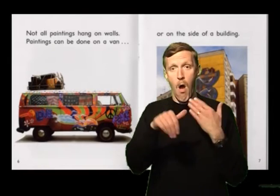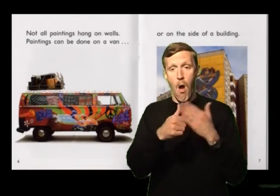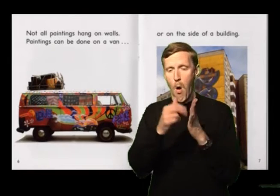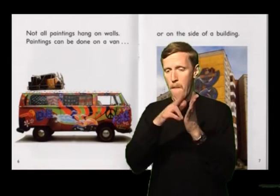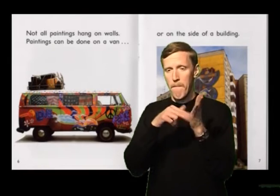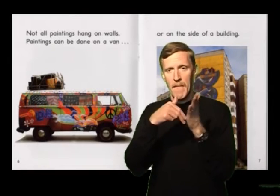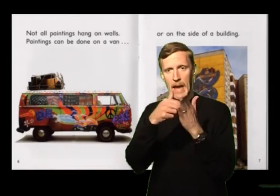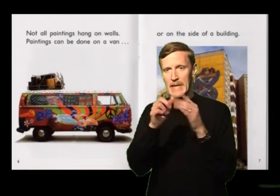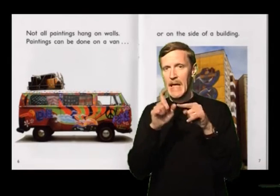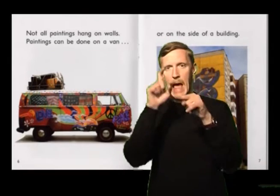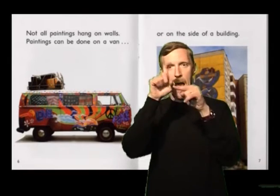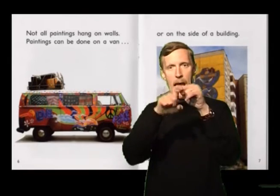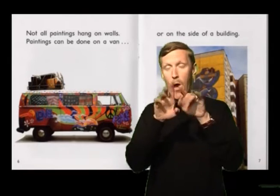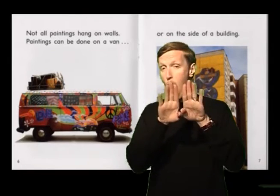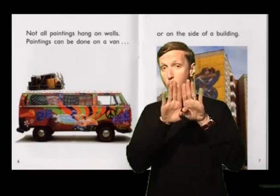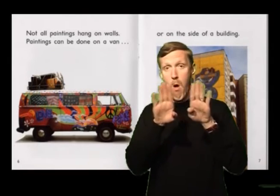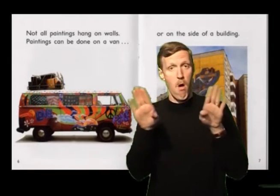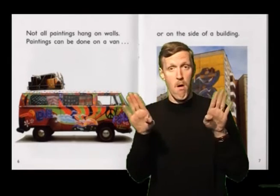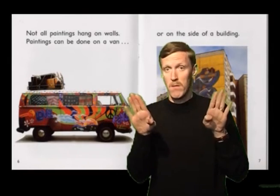Not all paintings hang on walls.